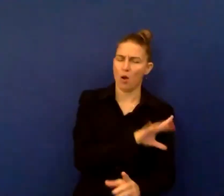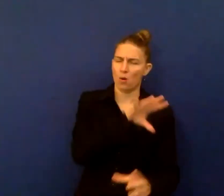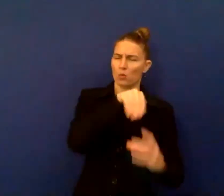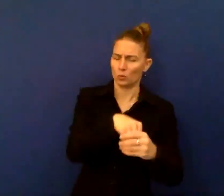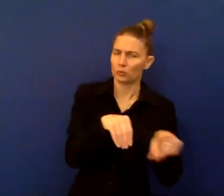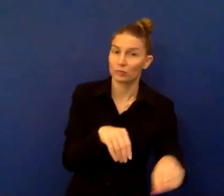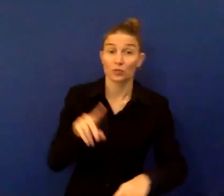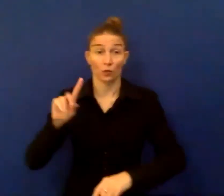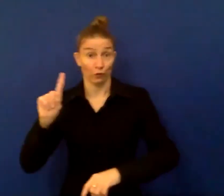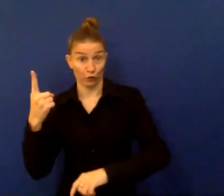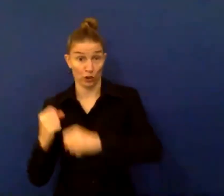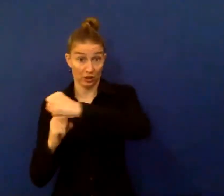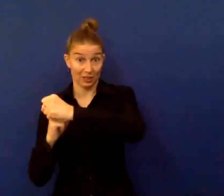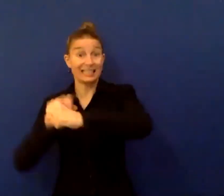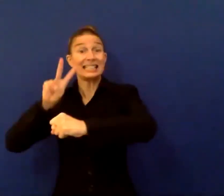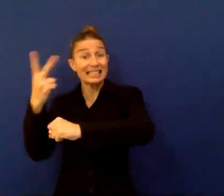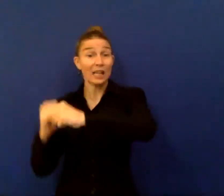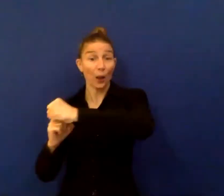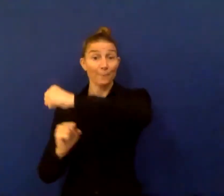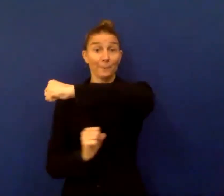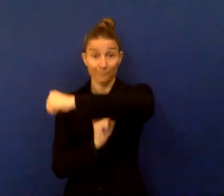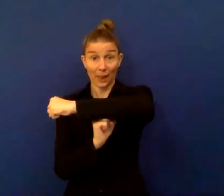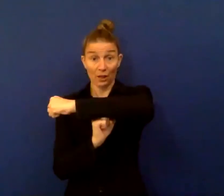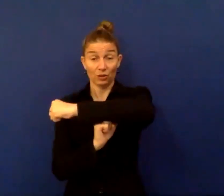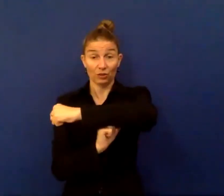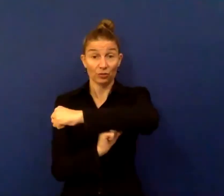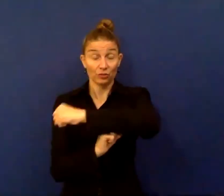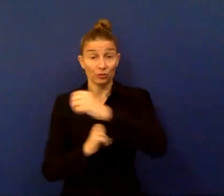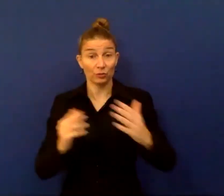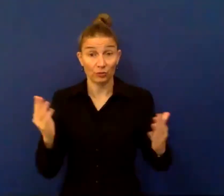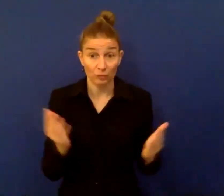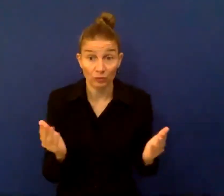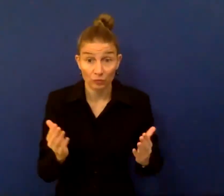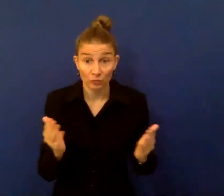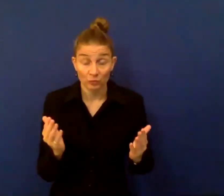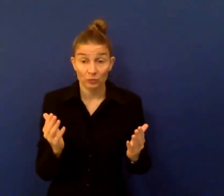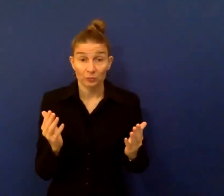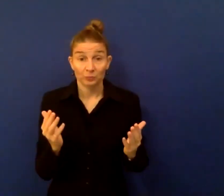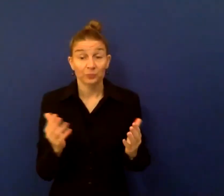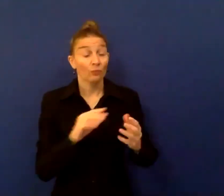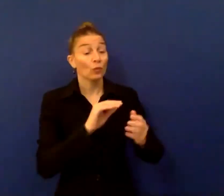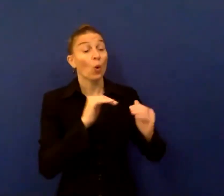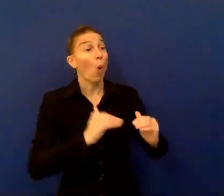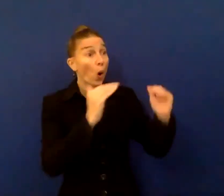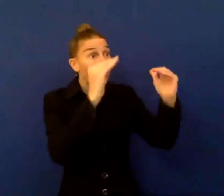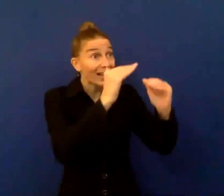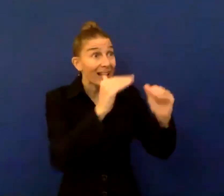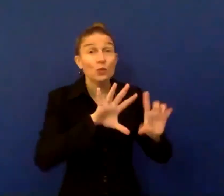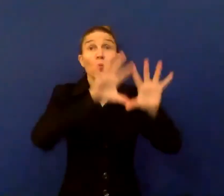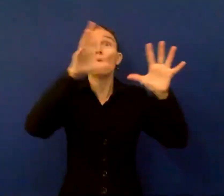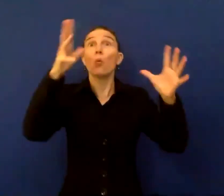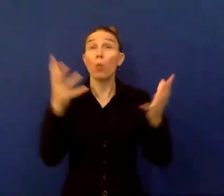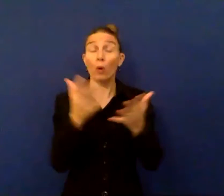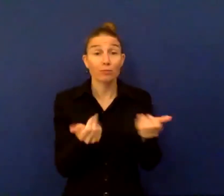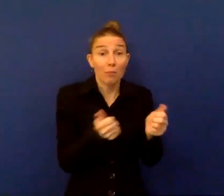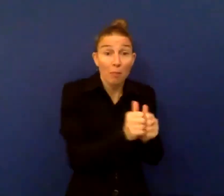it's critical to consider is that the more we partner with organizations around the world, the more